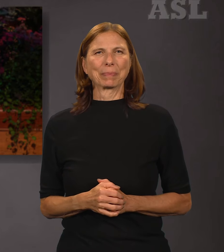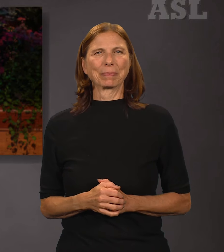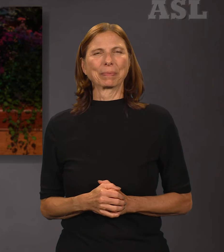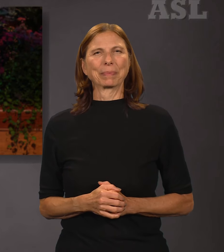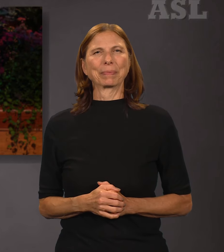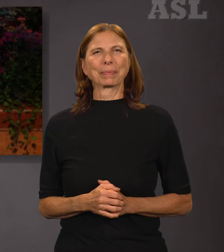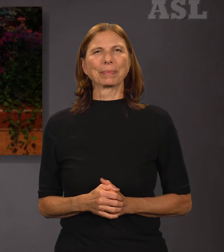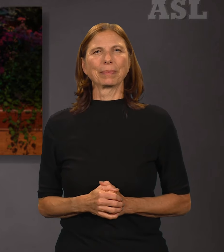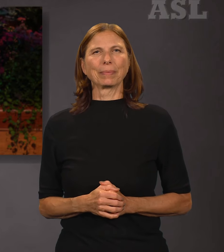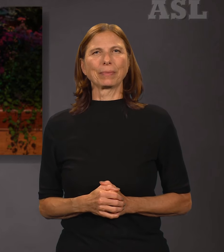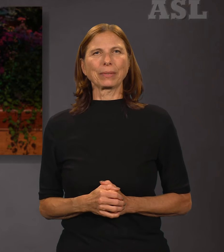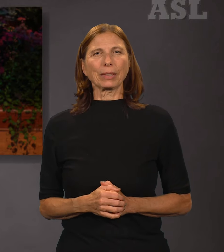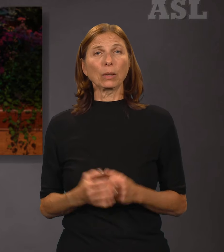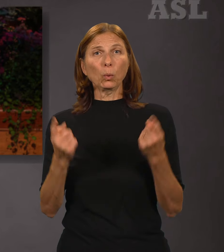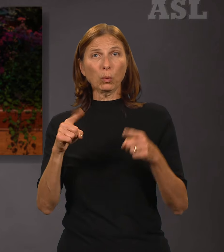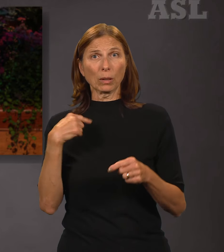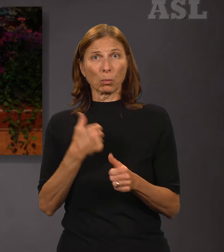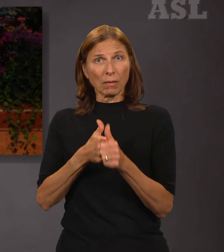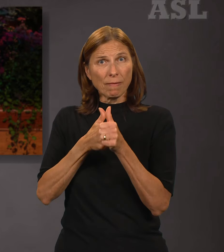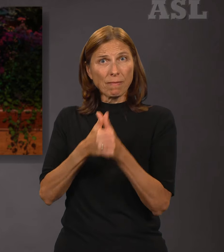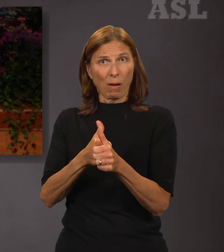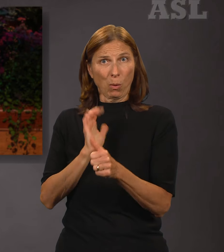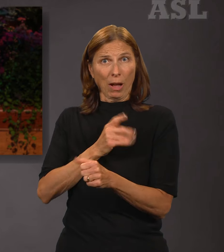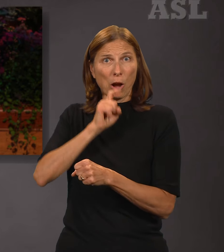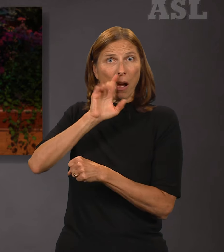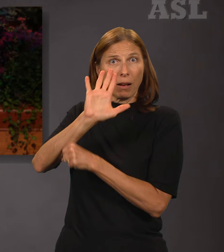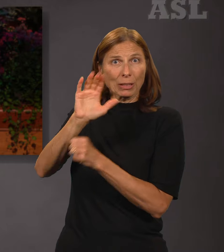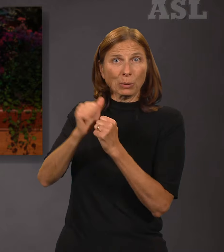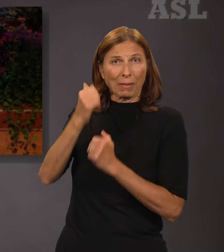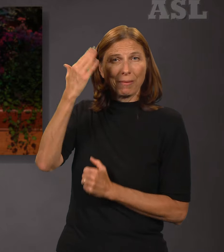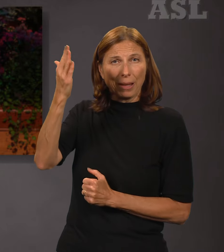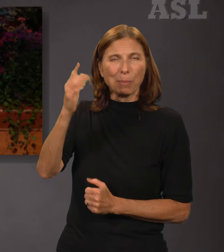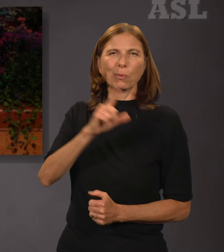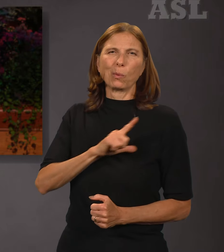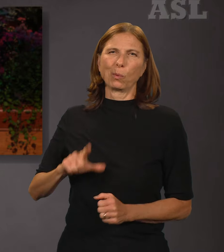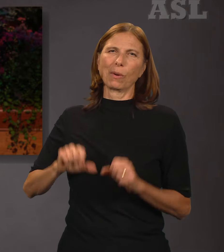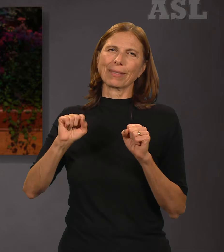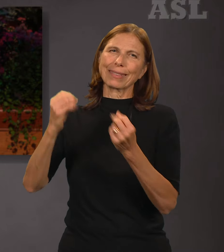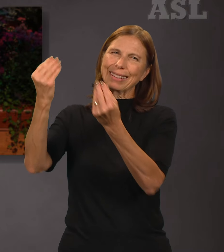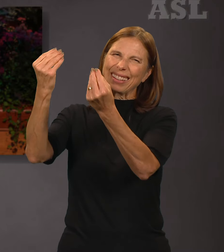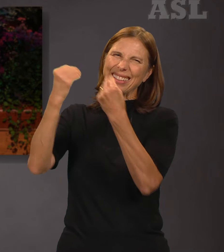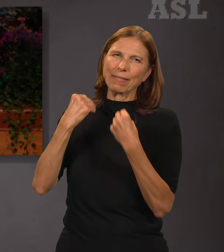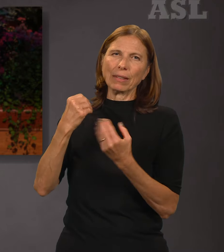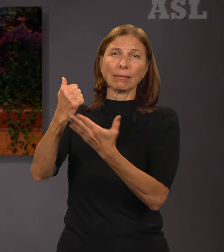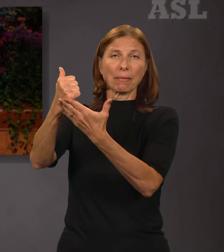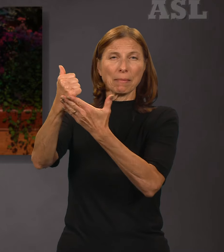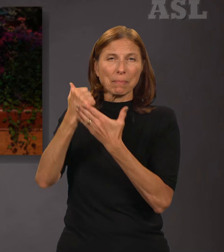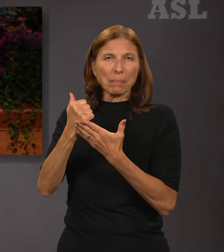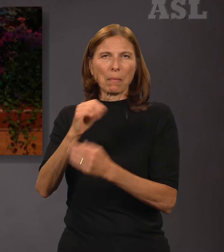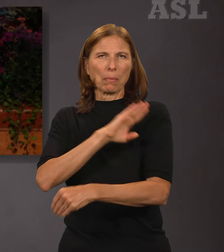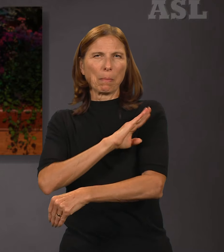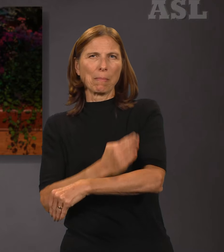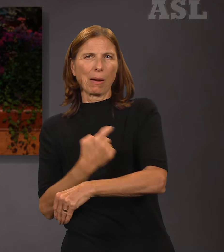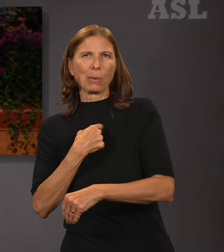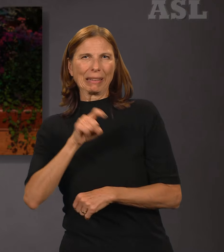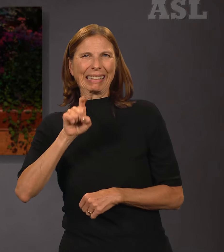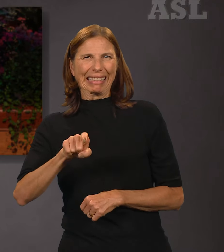As we live our covenants, the Lord can give us the help and power we need to both recognize and overcome our weaknesses, including the